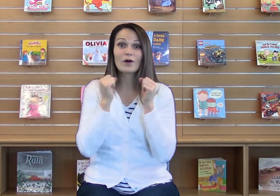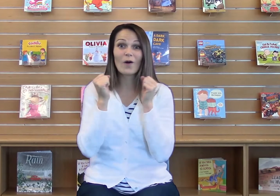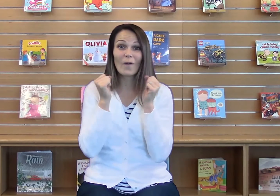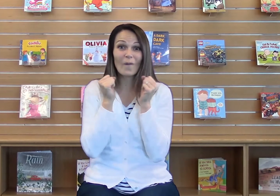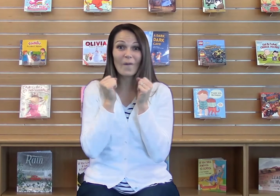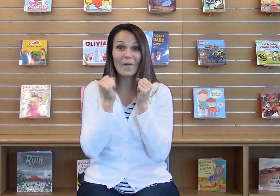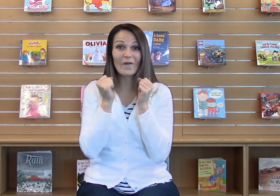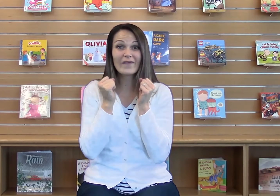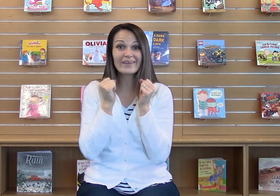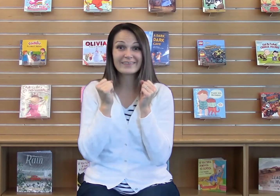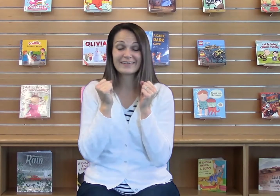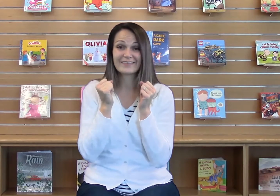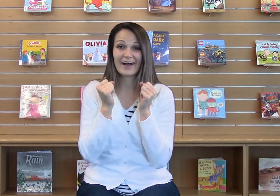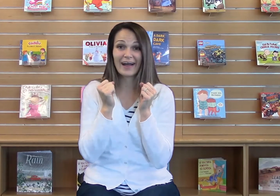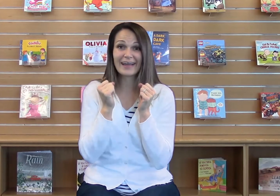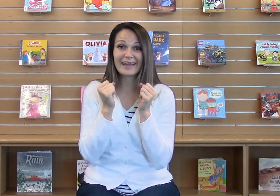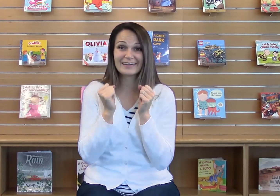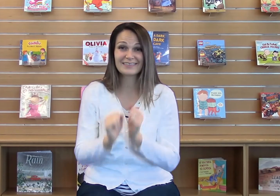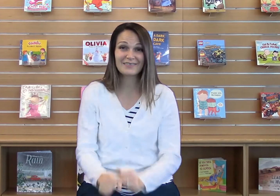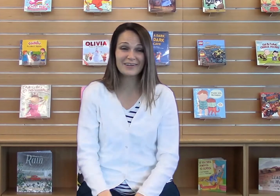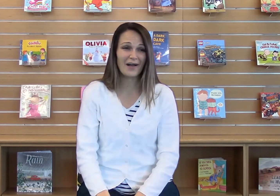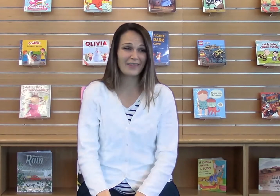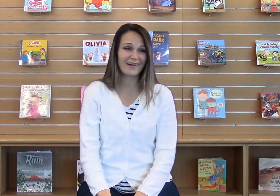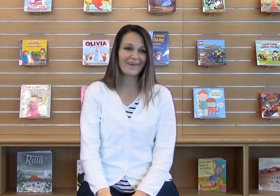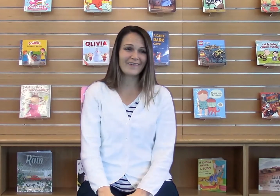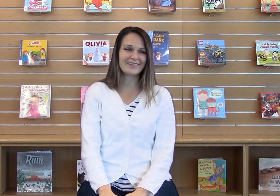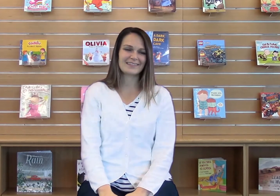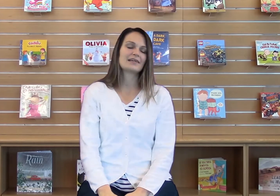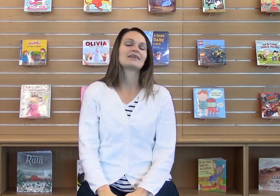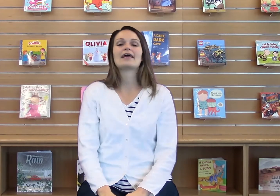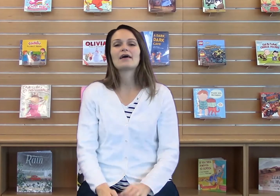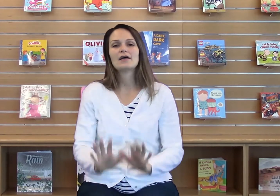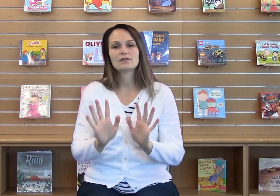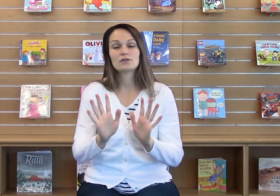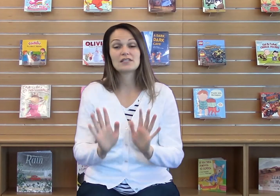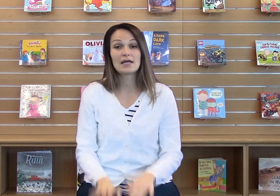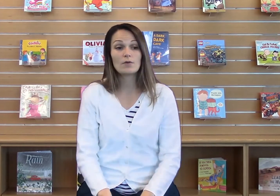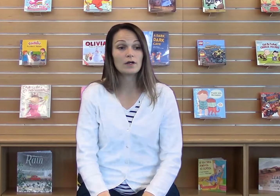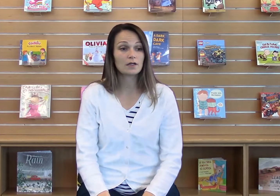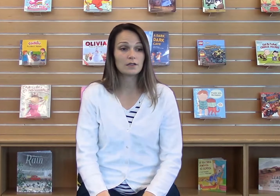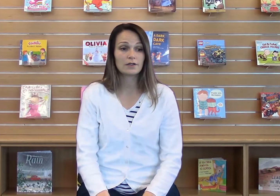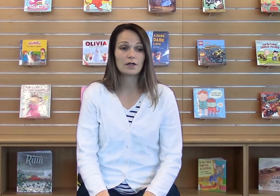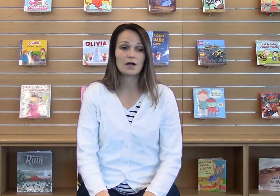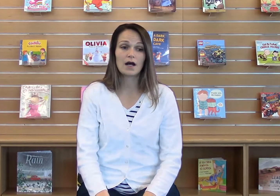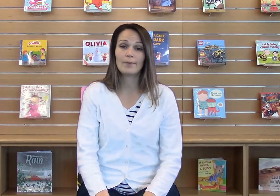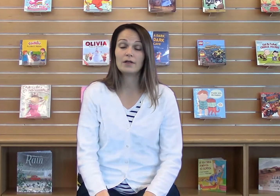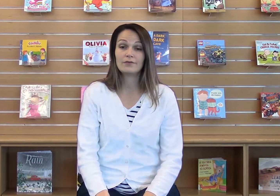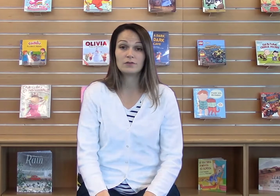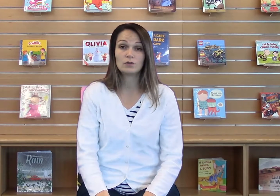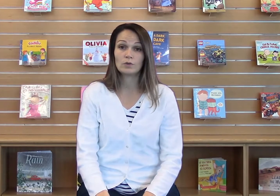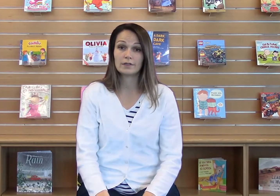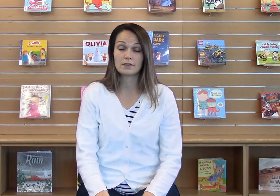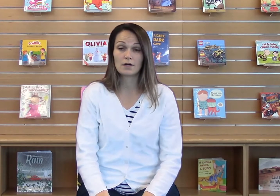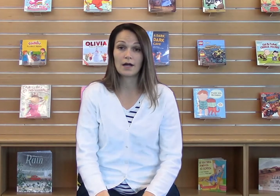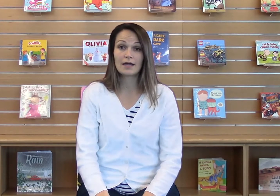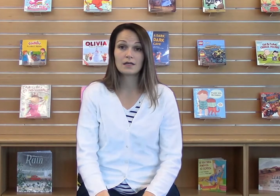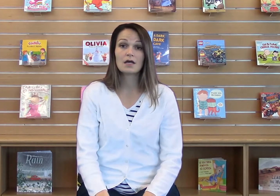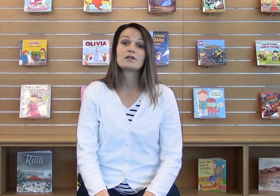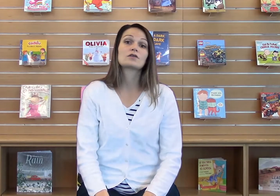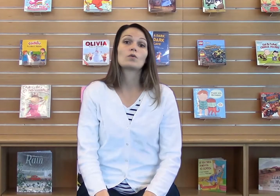cold? Right? Do you remember all those? Okay, so today we're going to learn a couple of new ones, alright? So